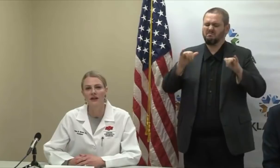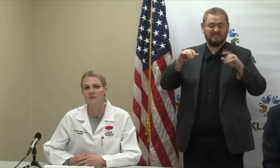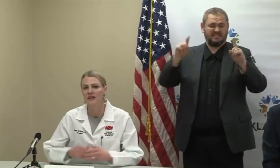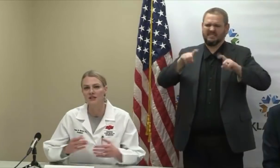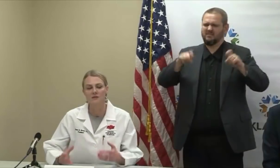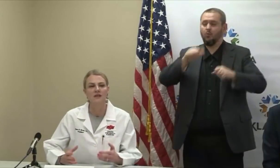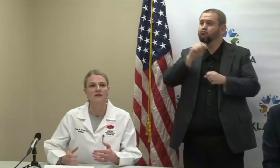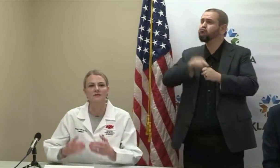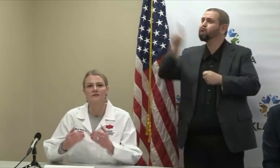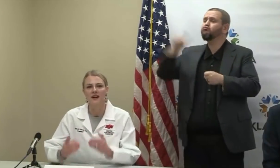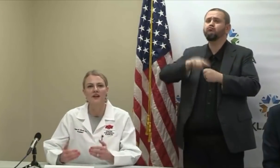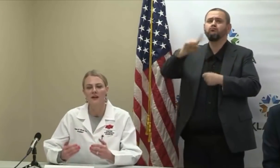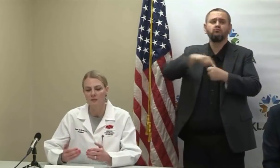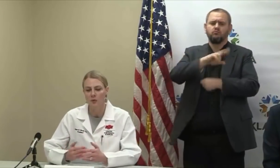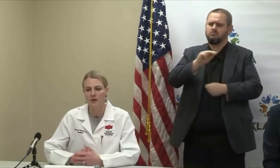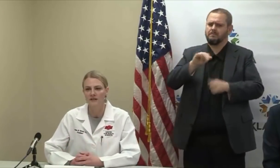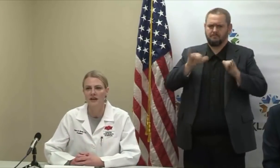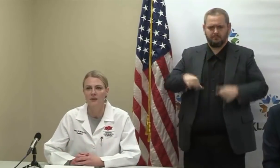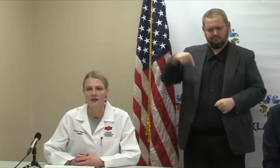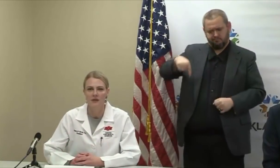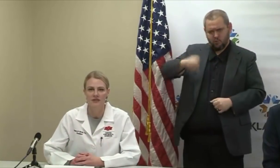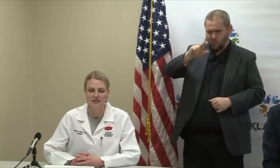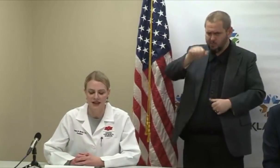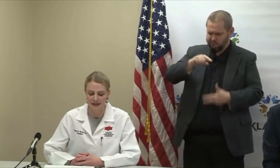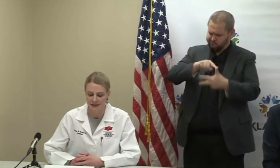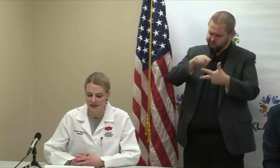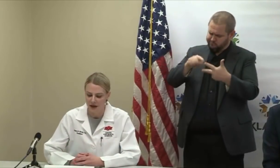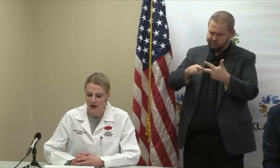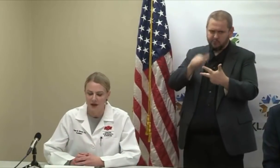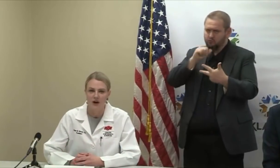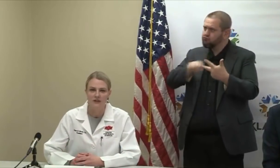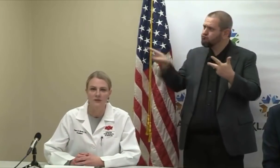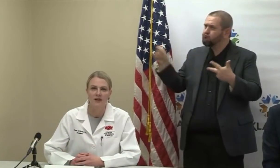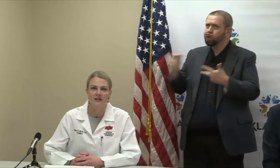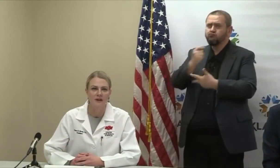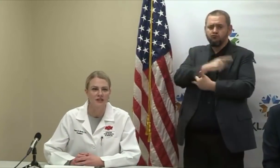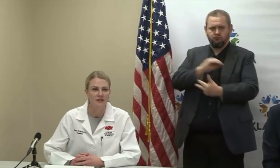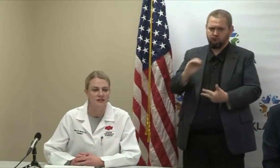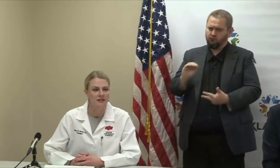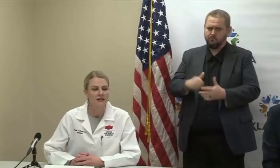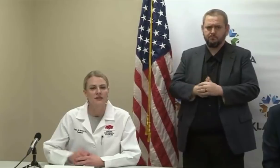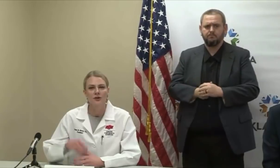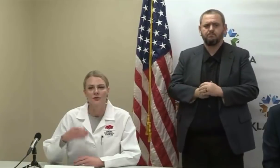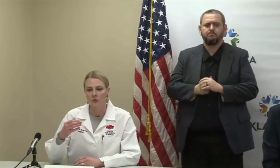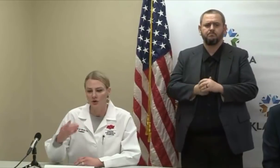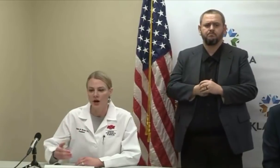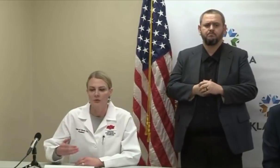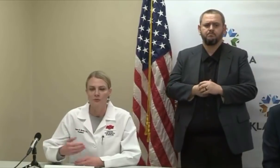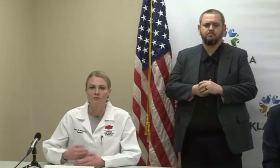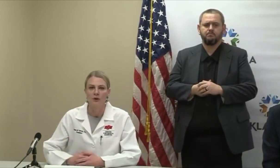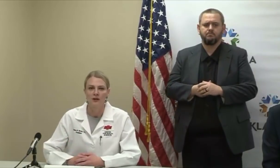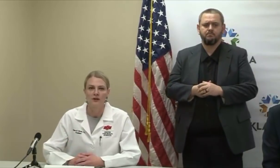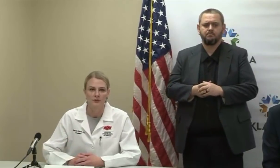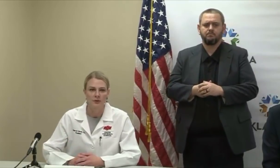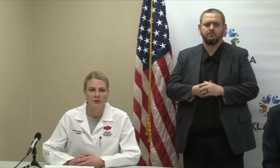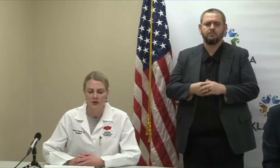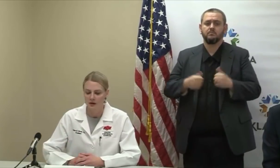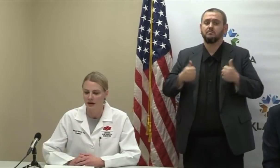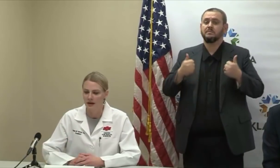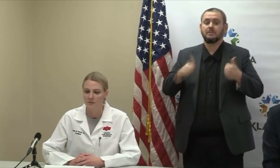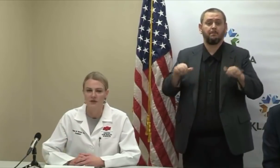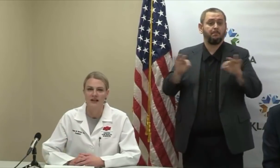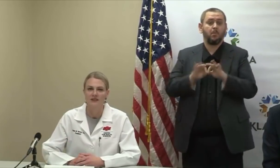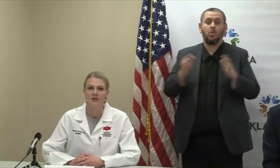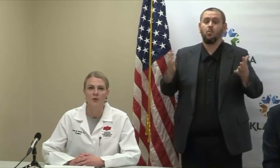hospitalized patients because it's very important that we know the status of hospitalized patients so that we're not burning through